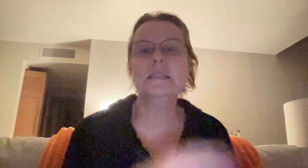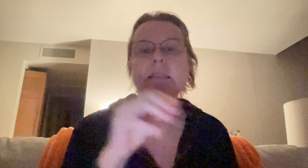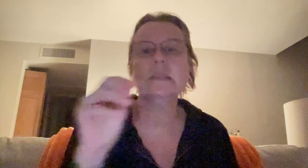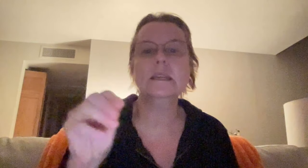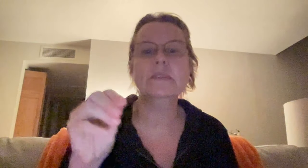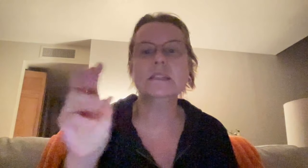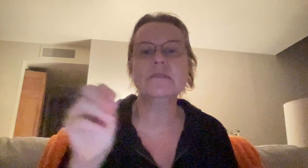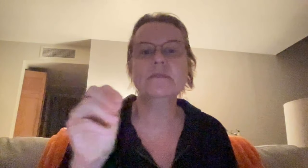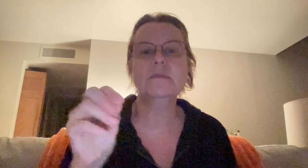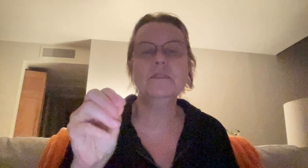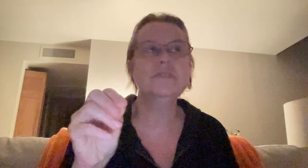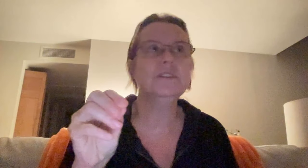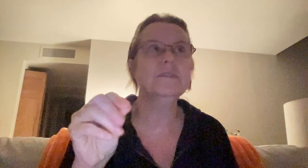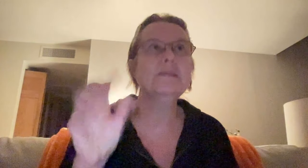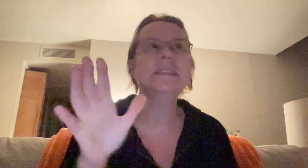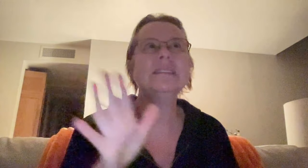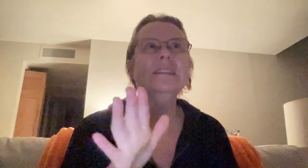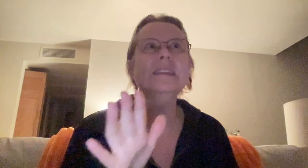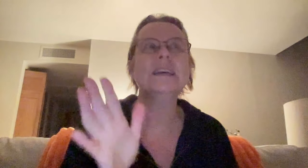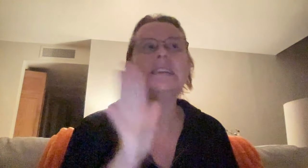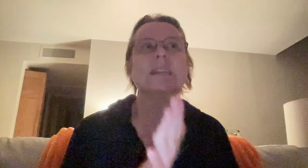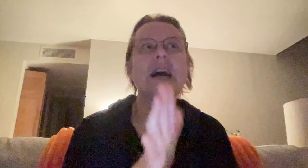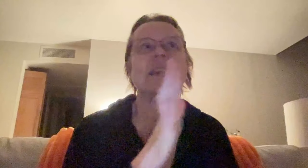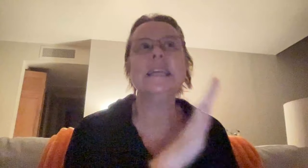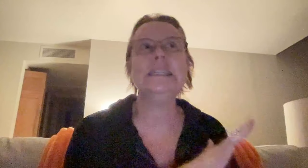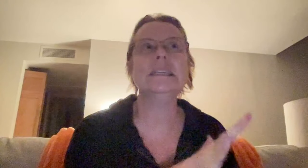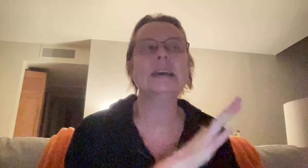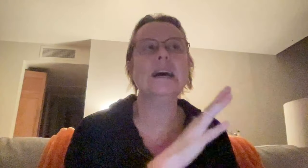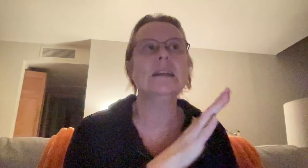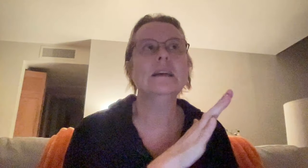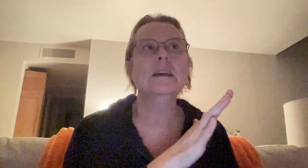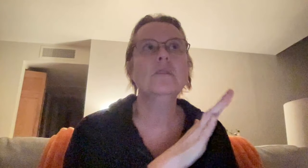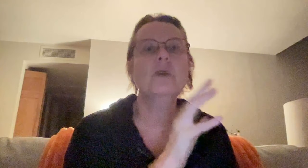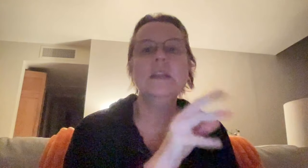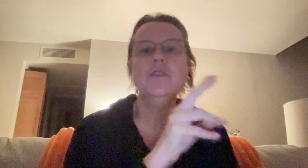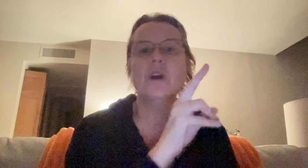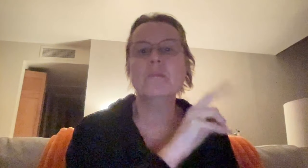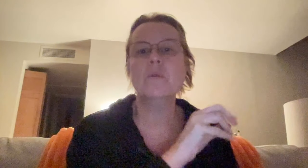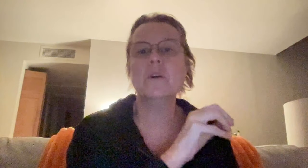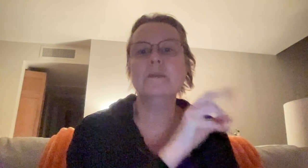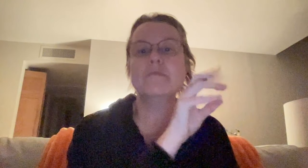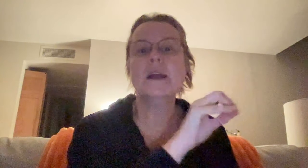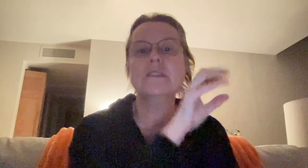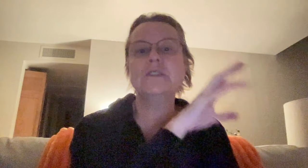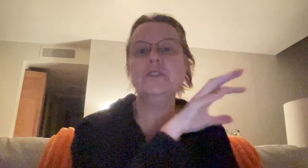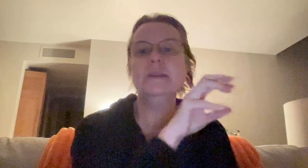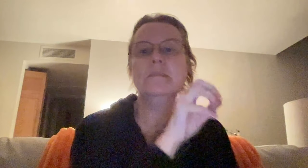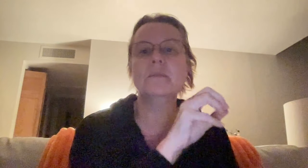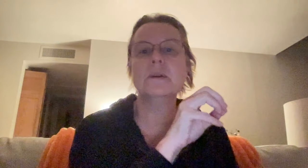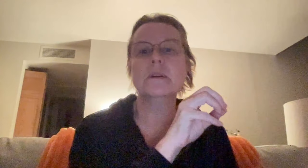basically, if that's new to you, it's basically like the, an idea that when you are born, be prior to you being born,